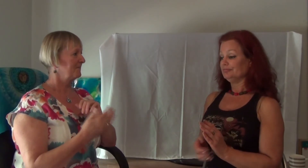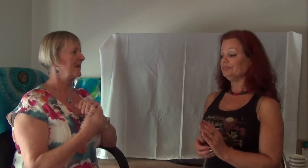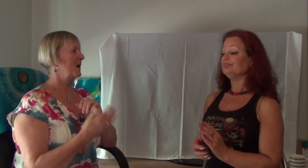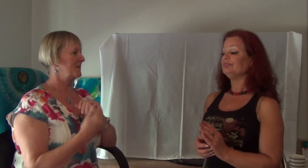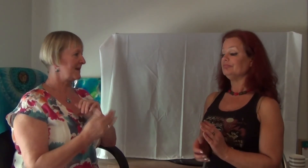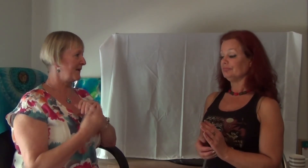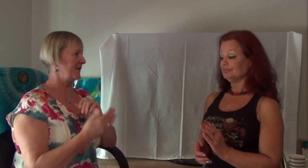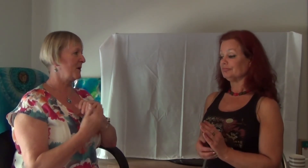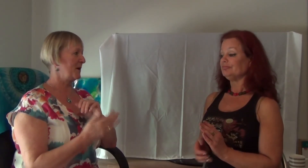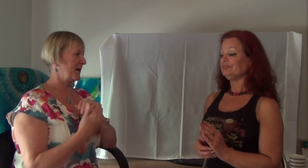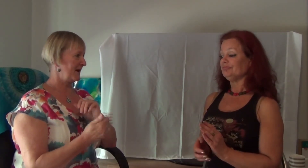I'm safe and I'm okay.